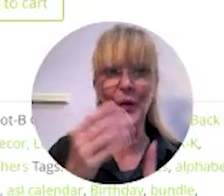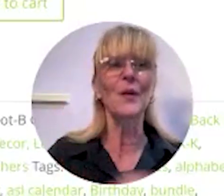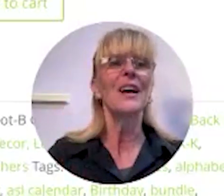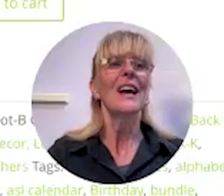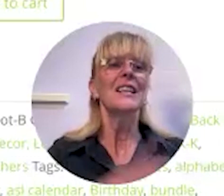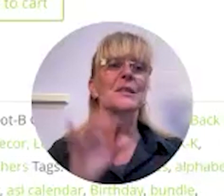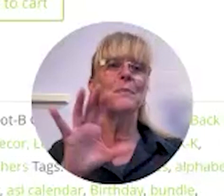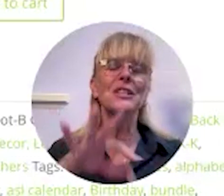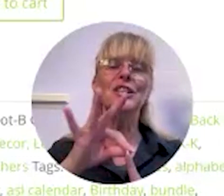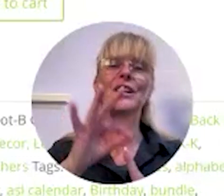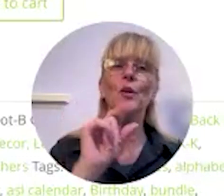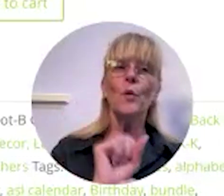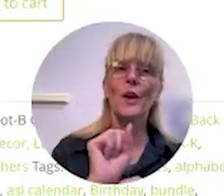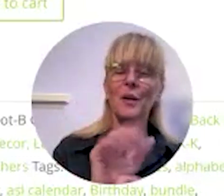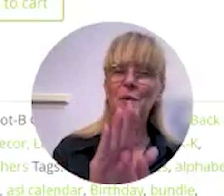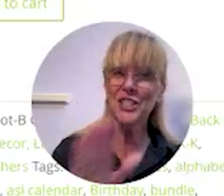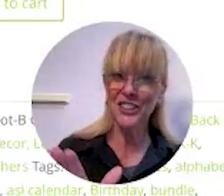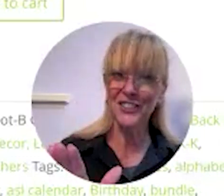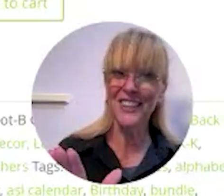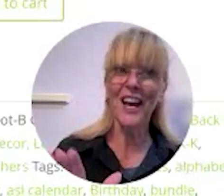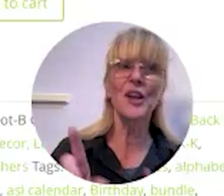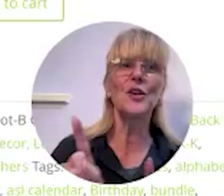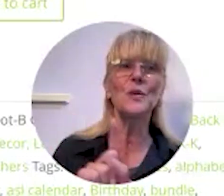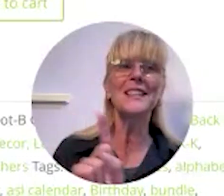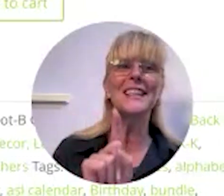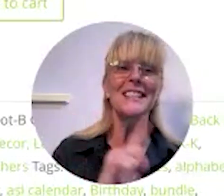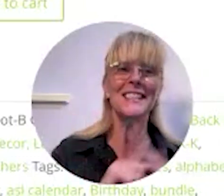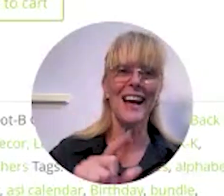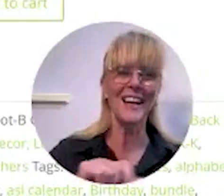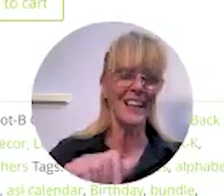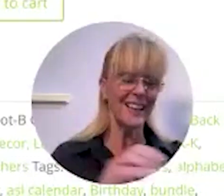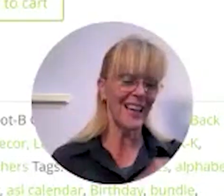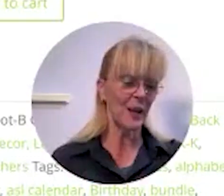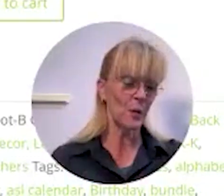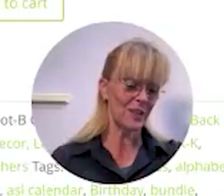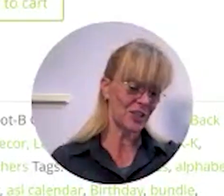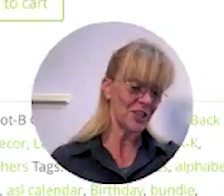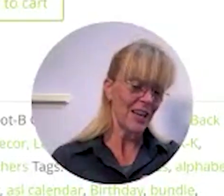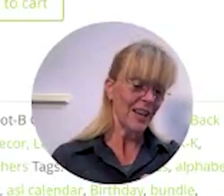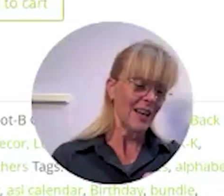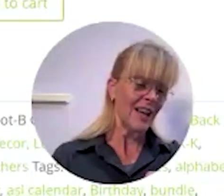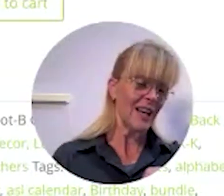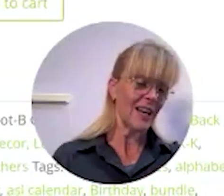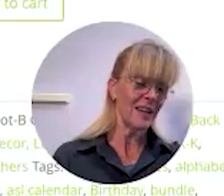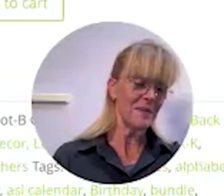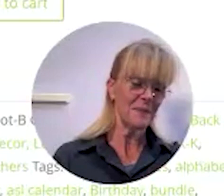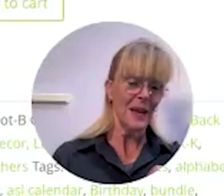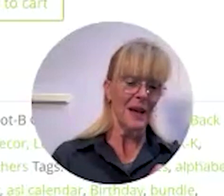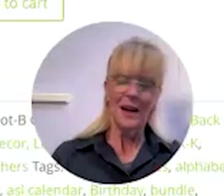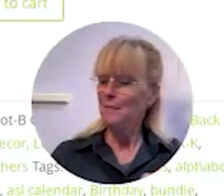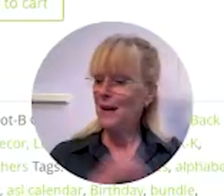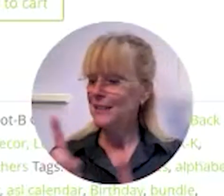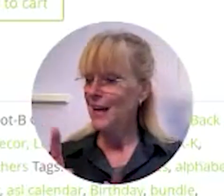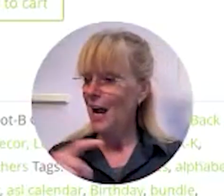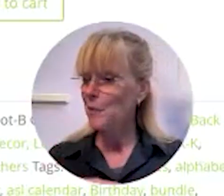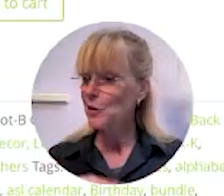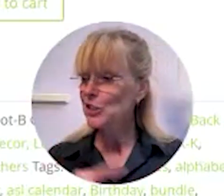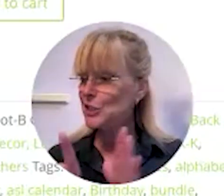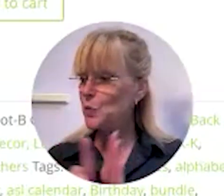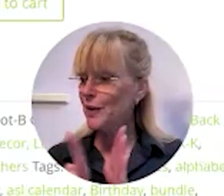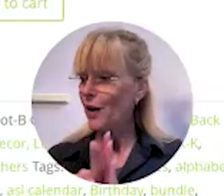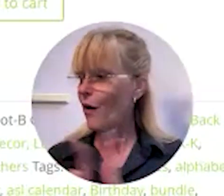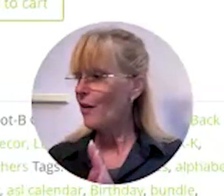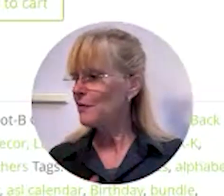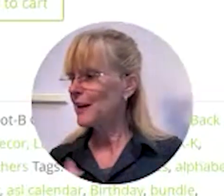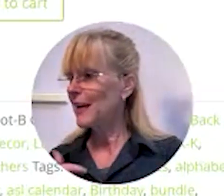you especially if you're working with children using sign language and my timer